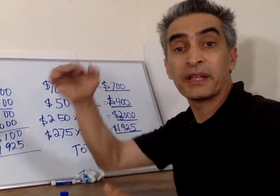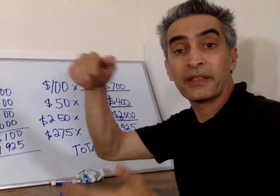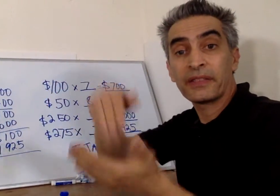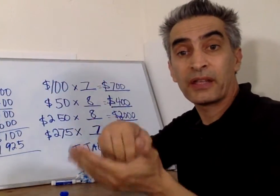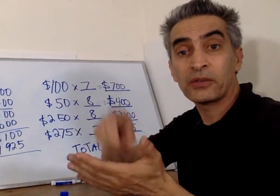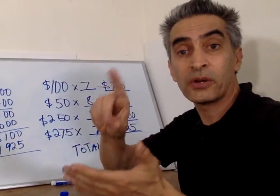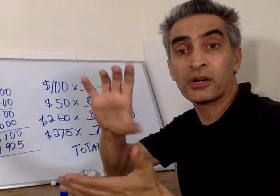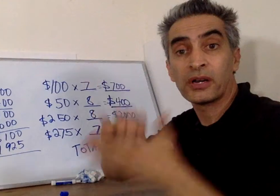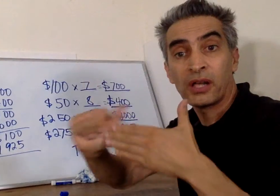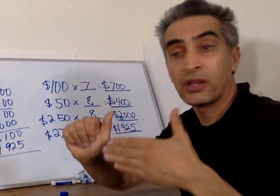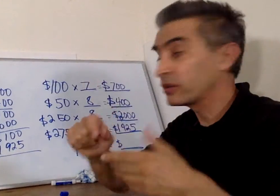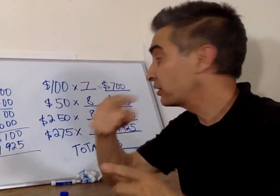you get